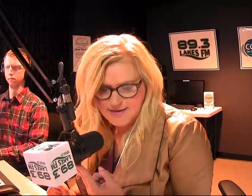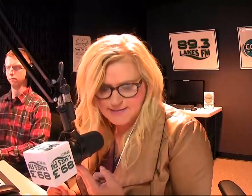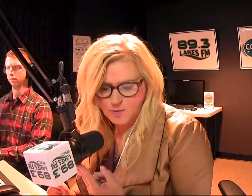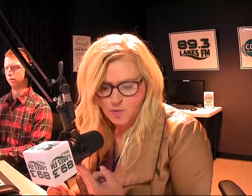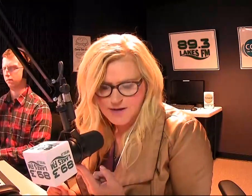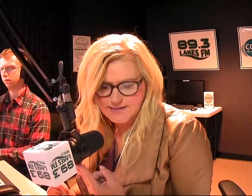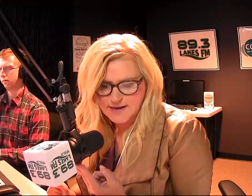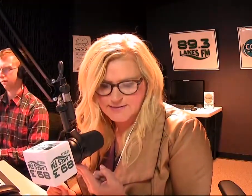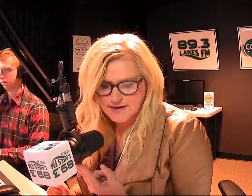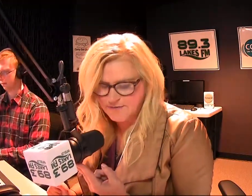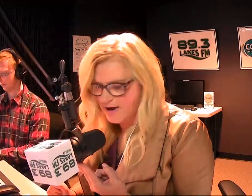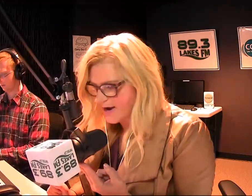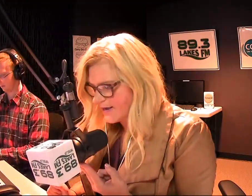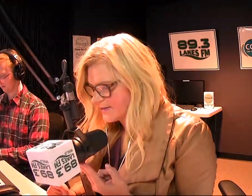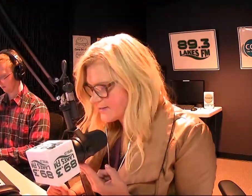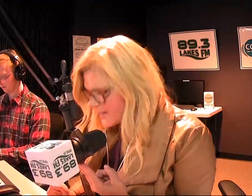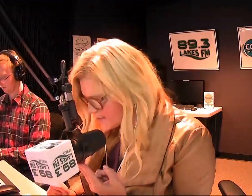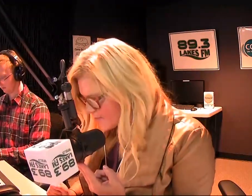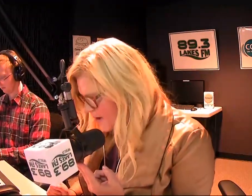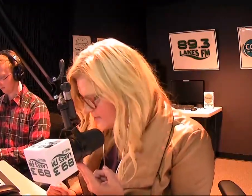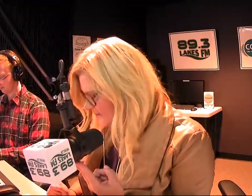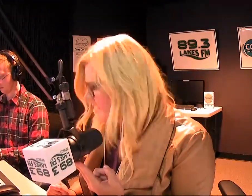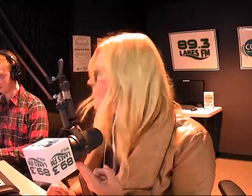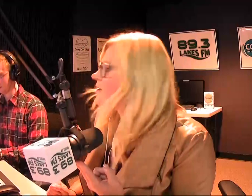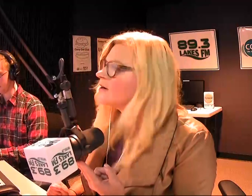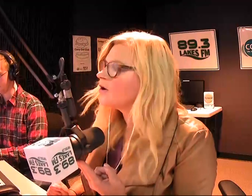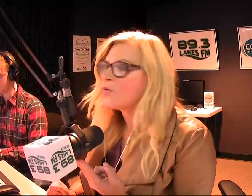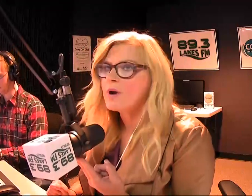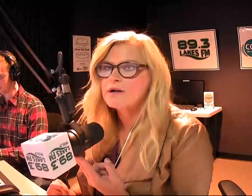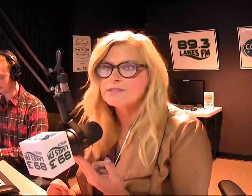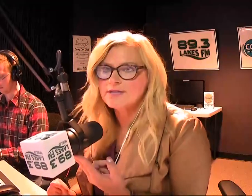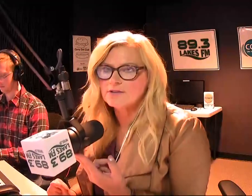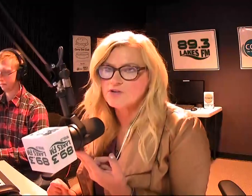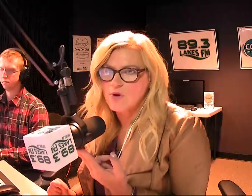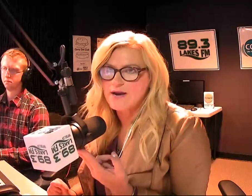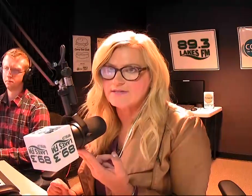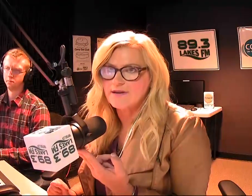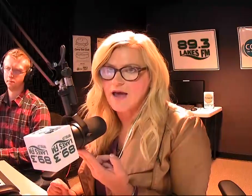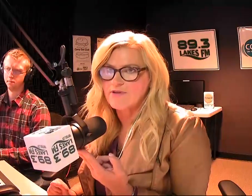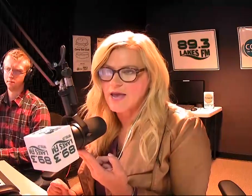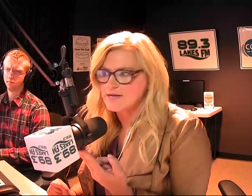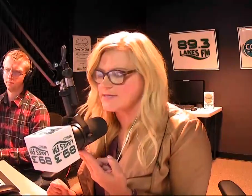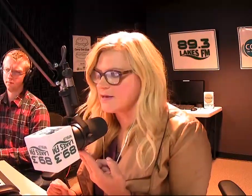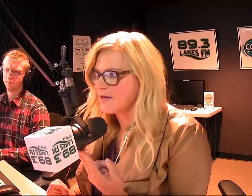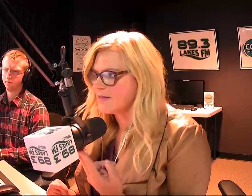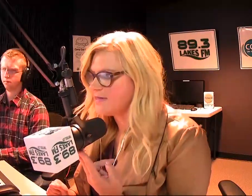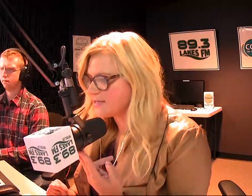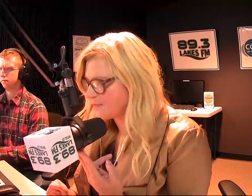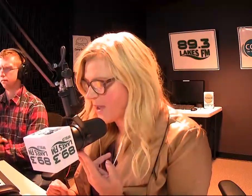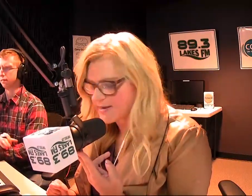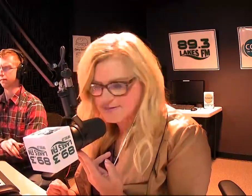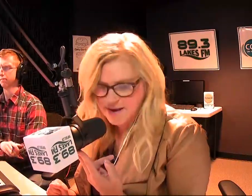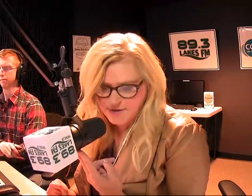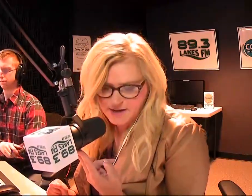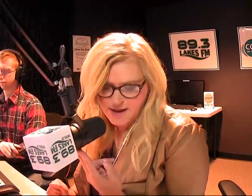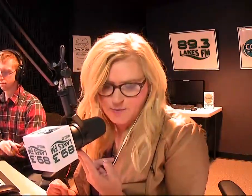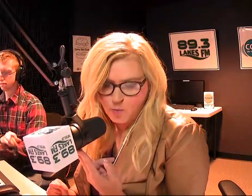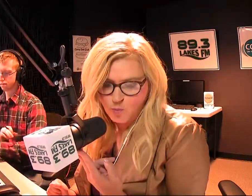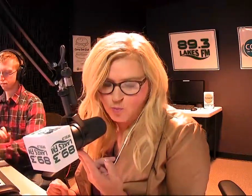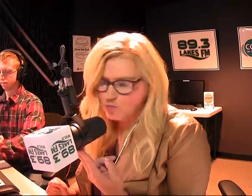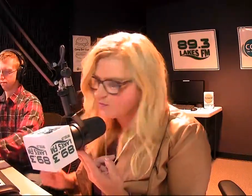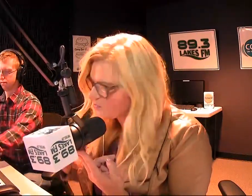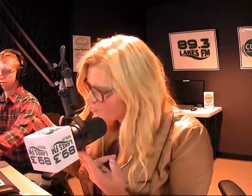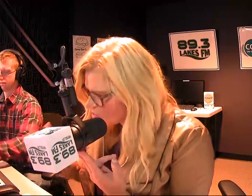case was identified. And six months later, we are still trying to navigate this pandemic.